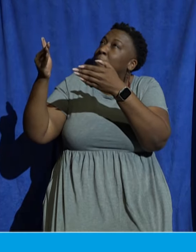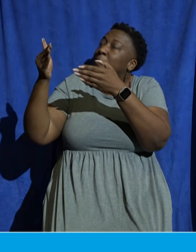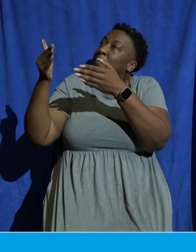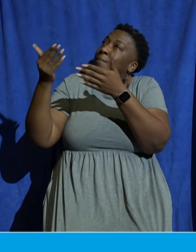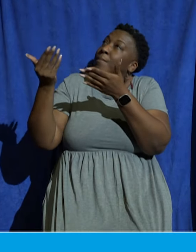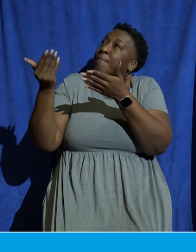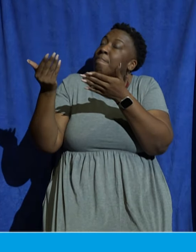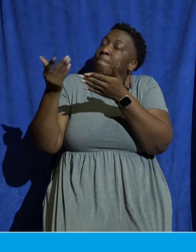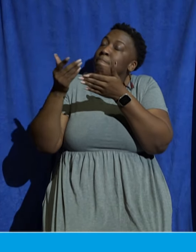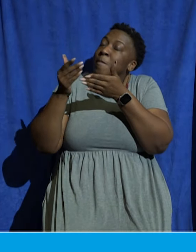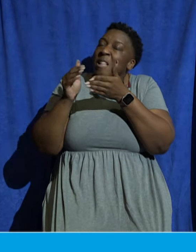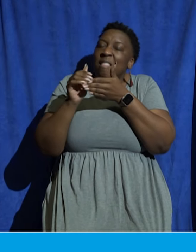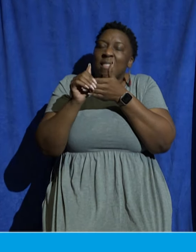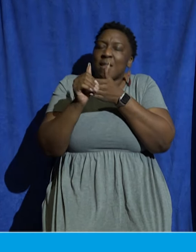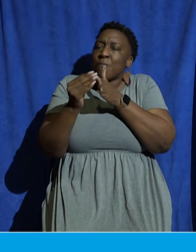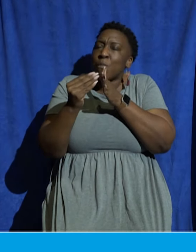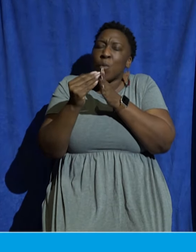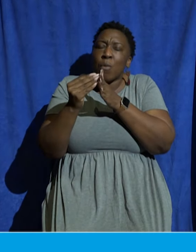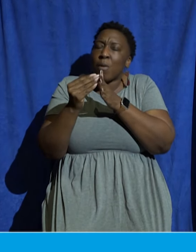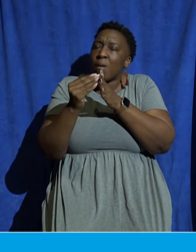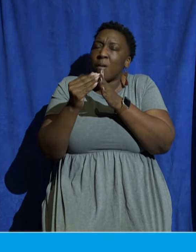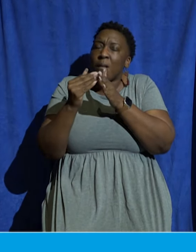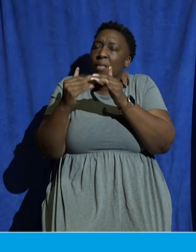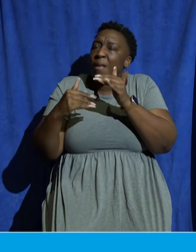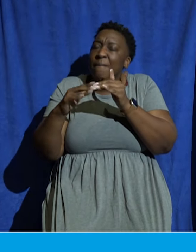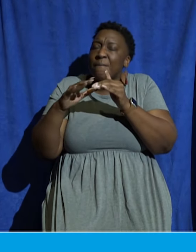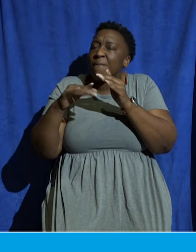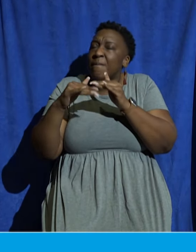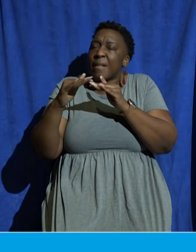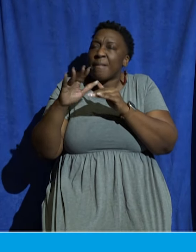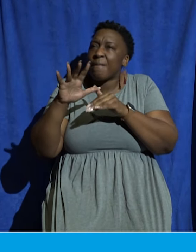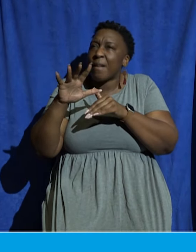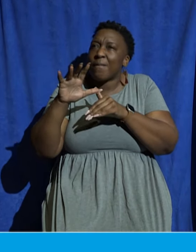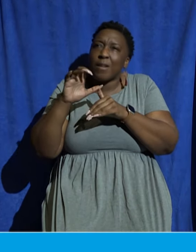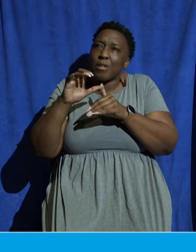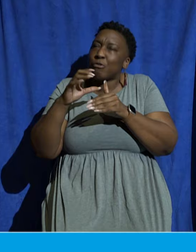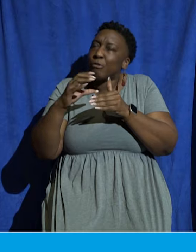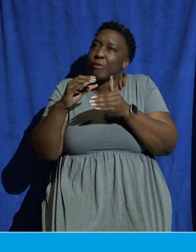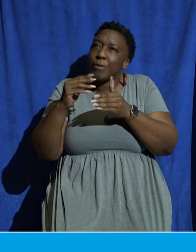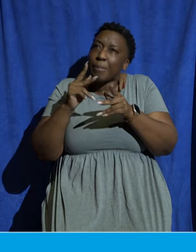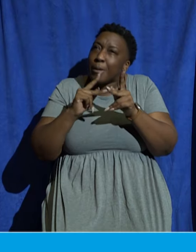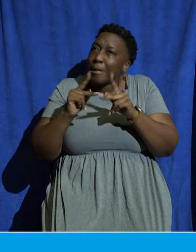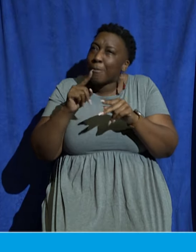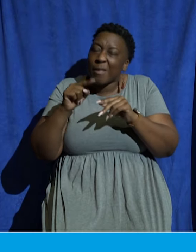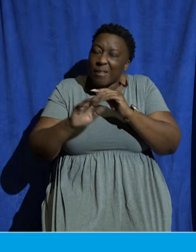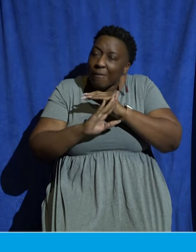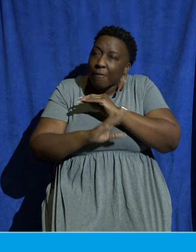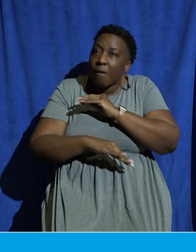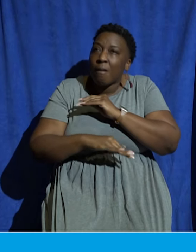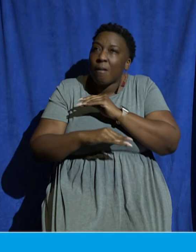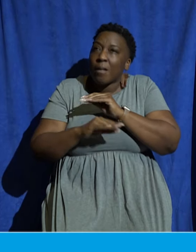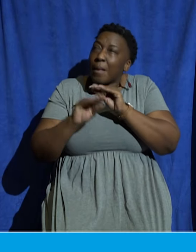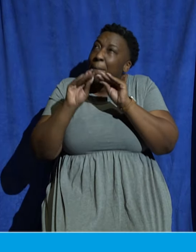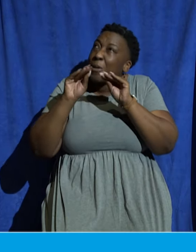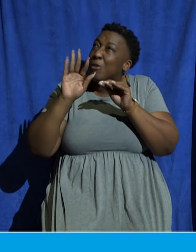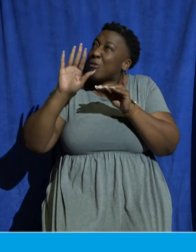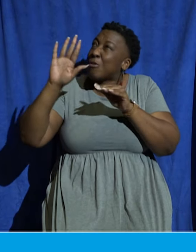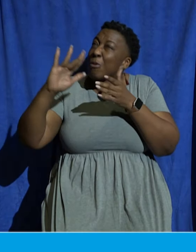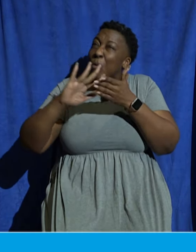503 people to serve in ways using their gifts this fall that puts your glory on display. And